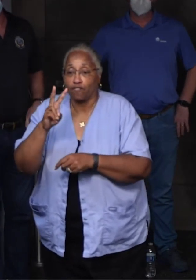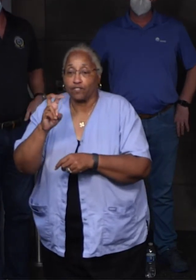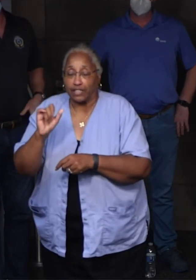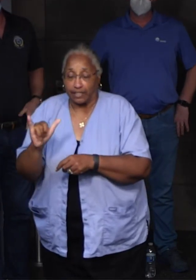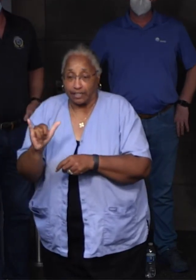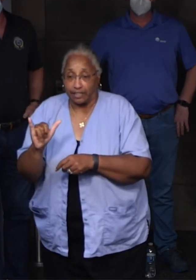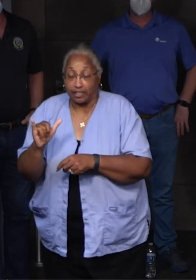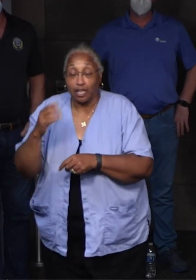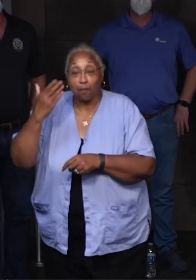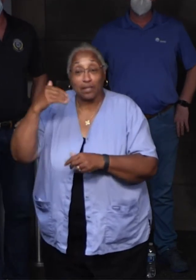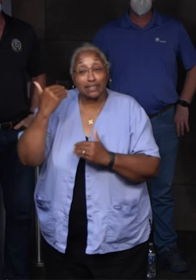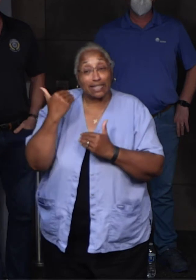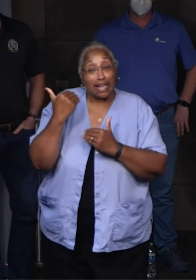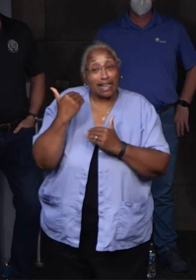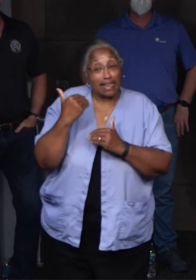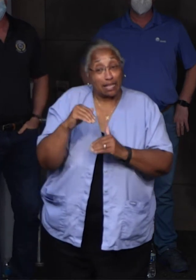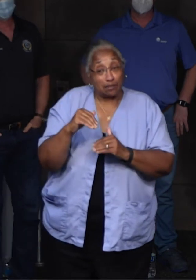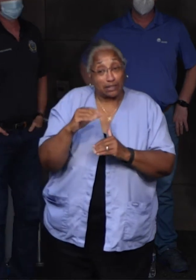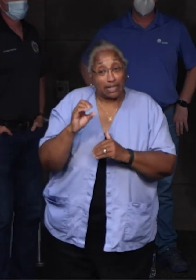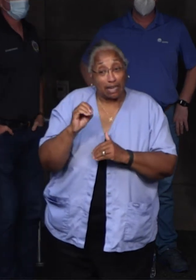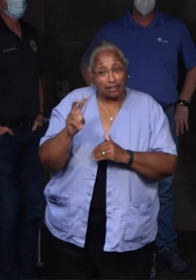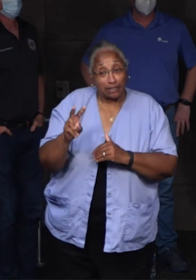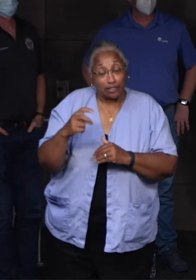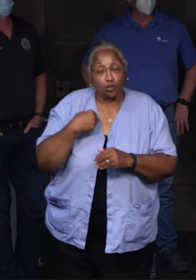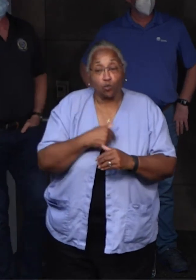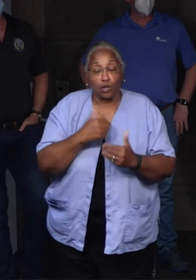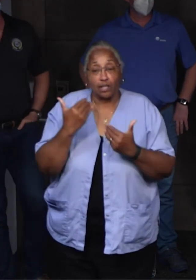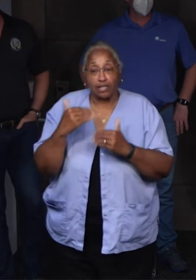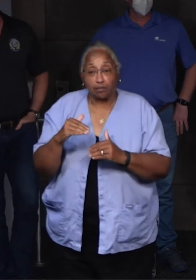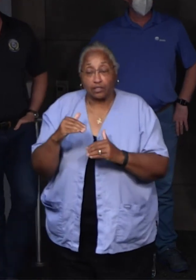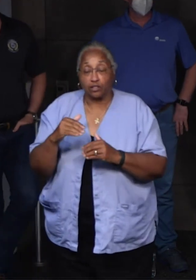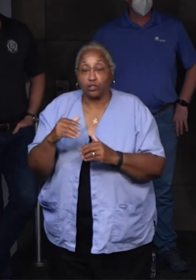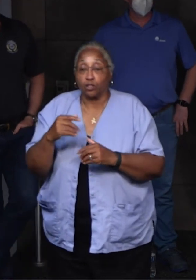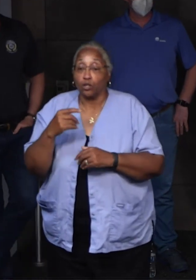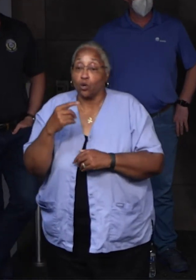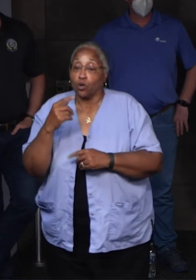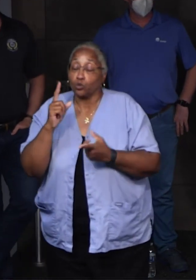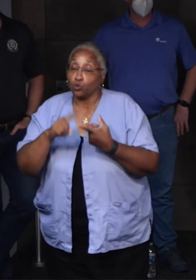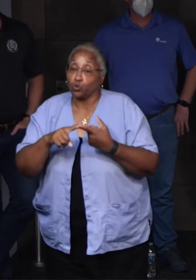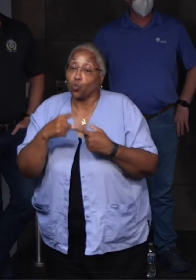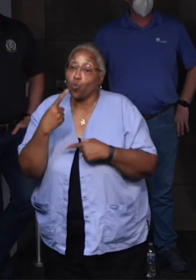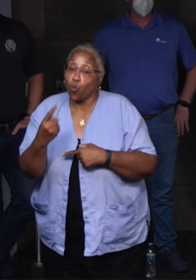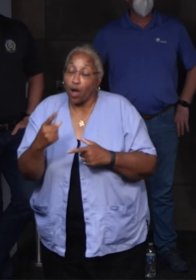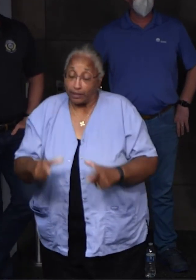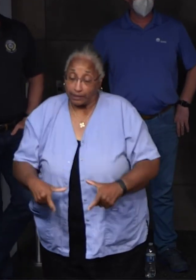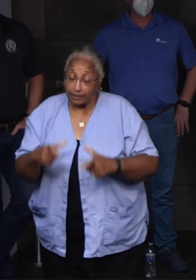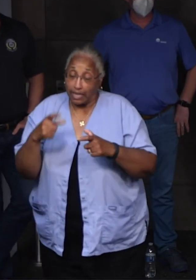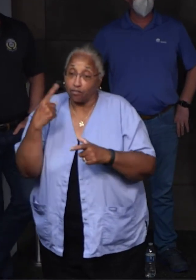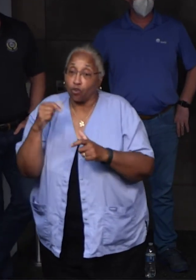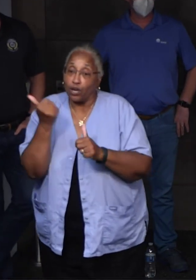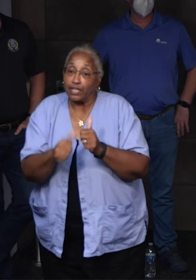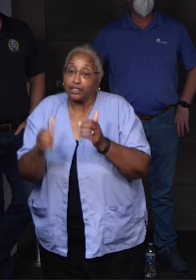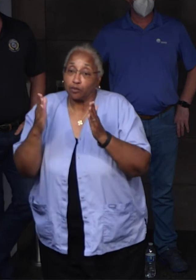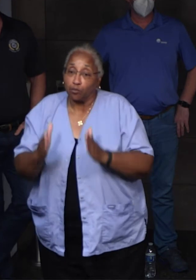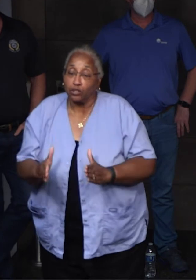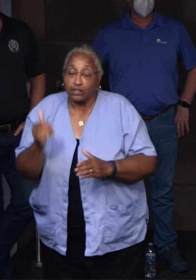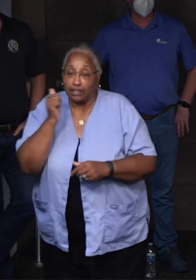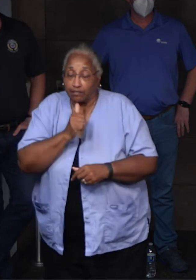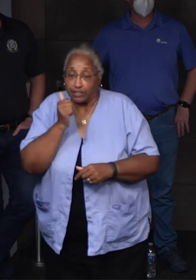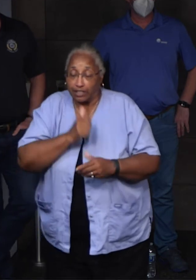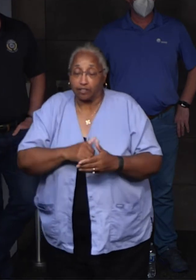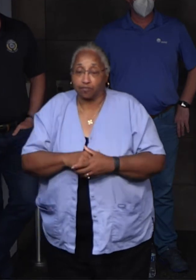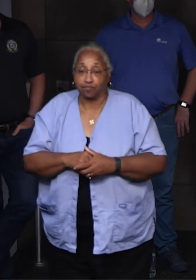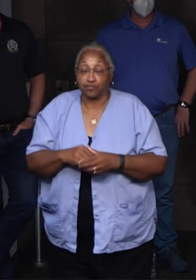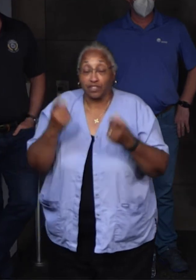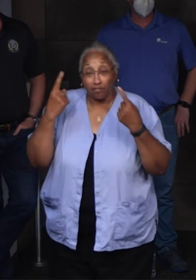Due to limited supply, we are limiting that to one tank per person per day. Finally,